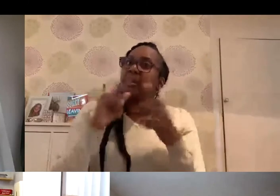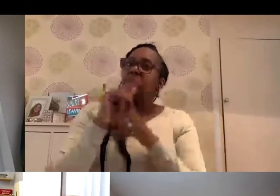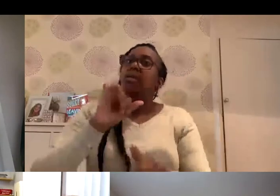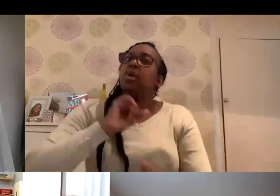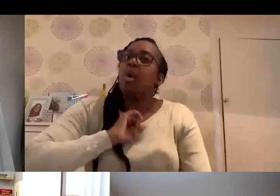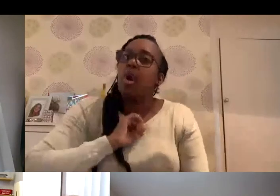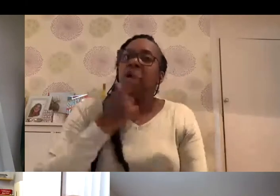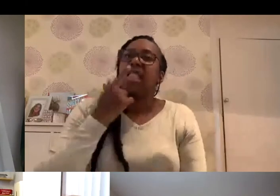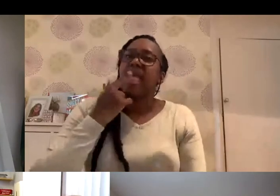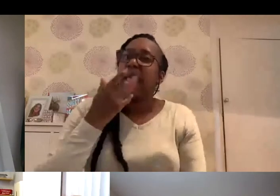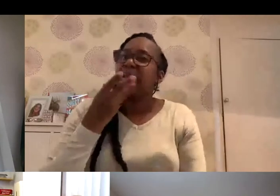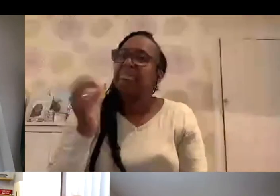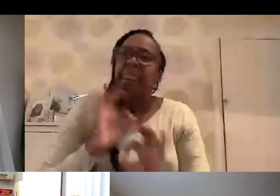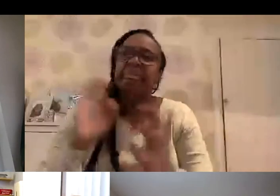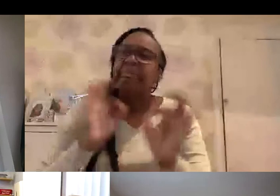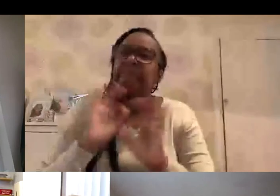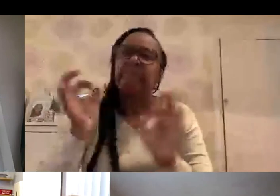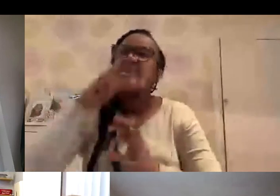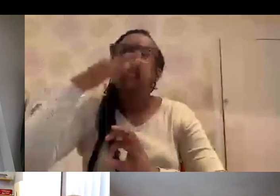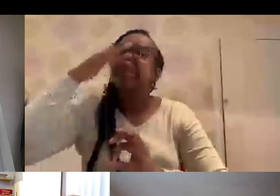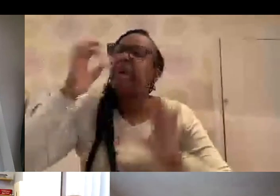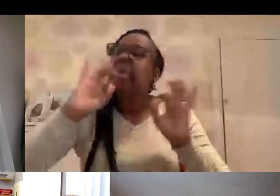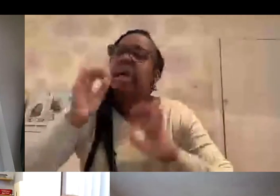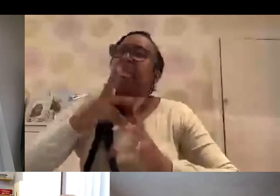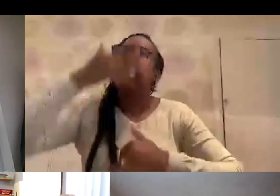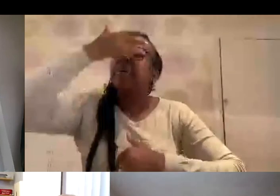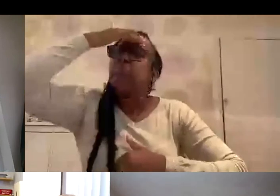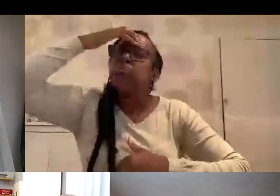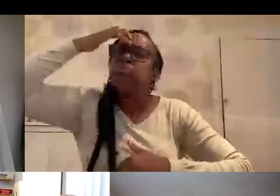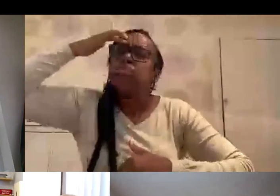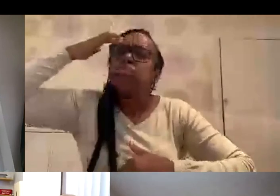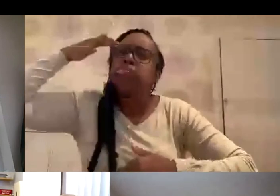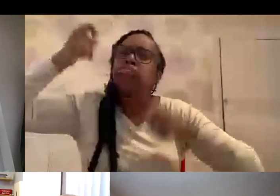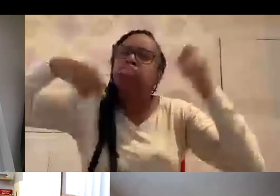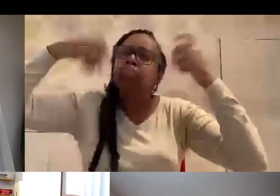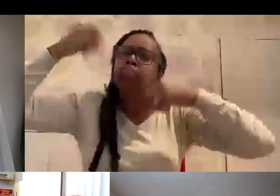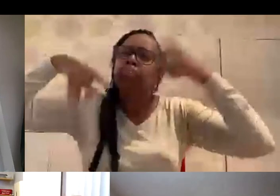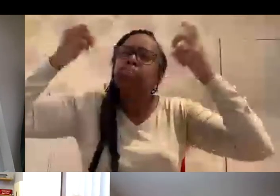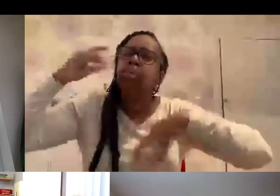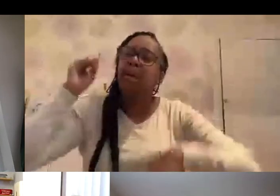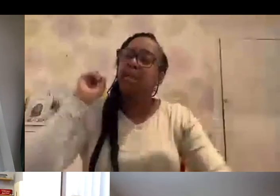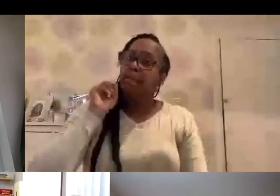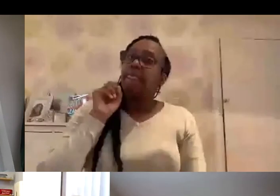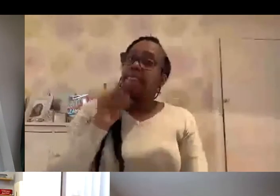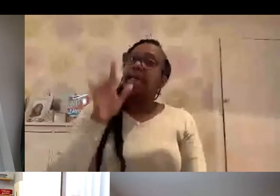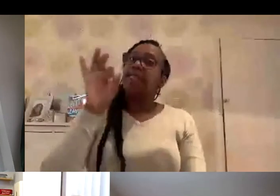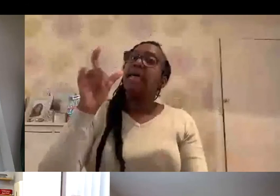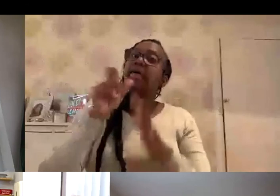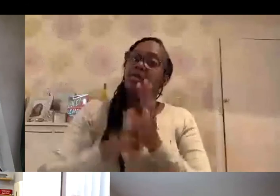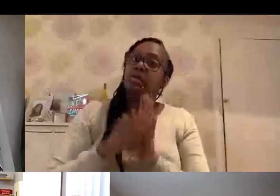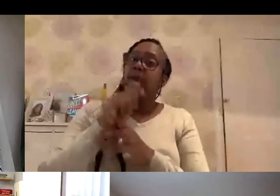of loss of taste, smell, persistent cough, high temperature, then they would at that point, then take a PCR